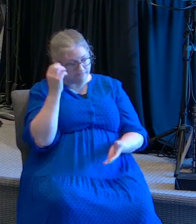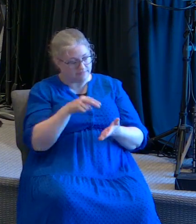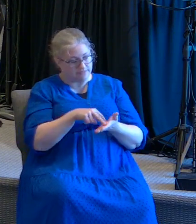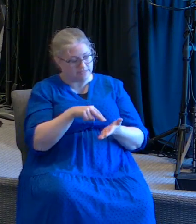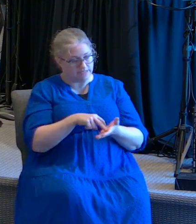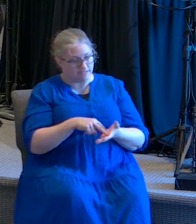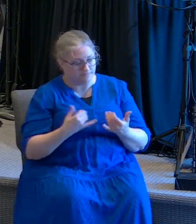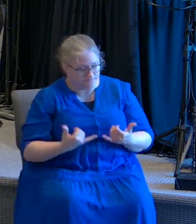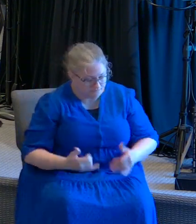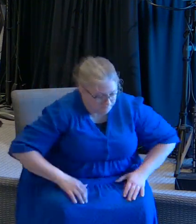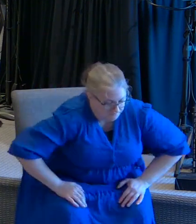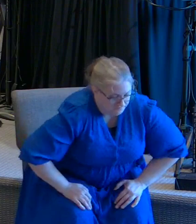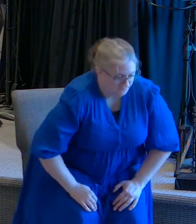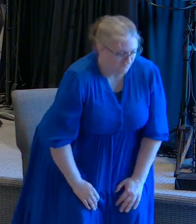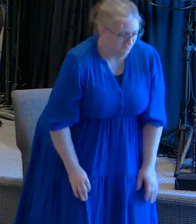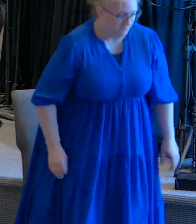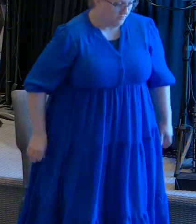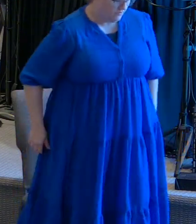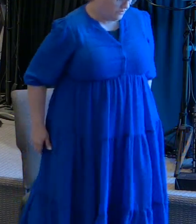stand with me today